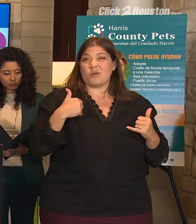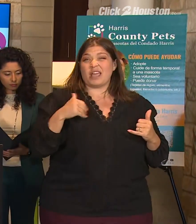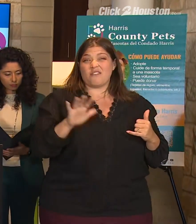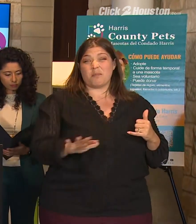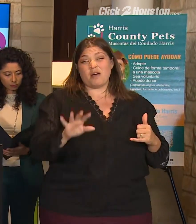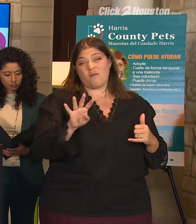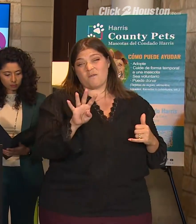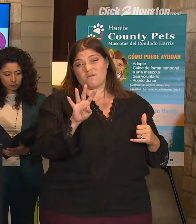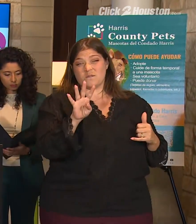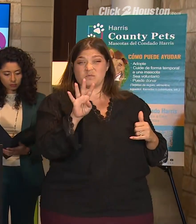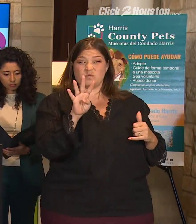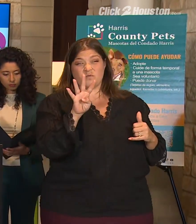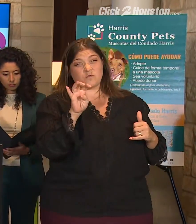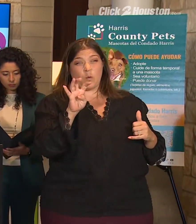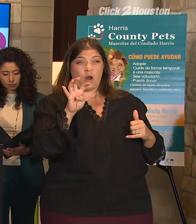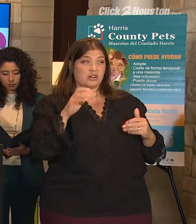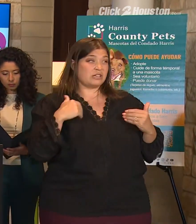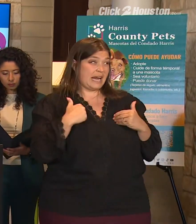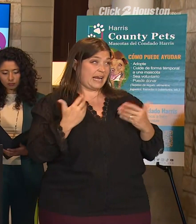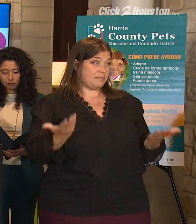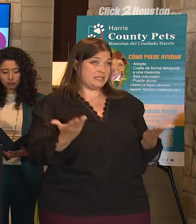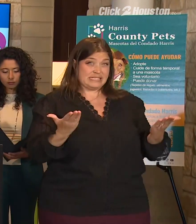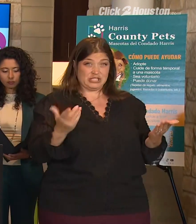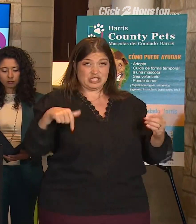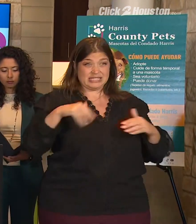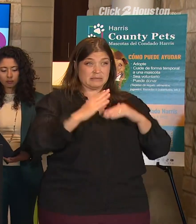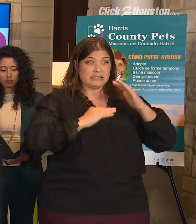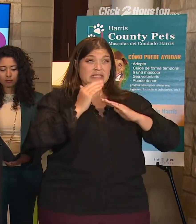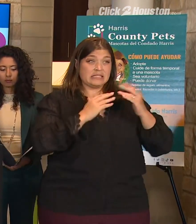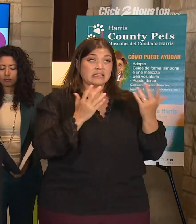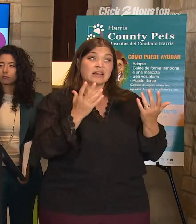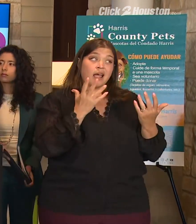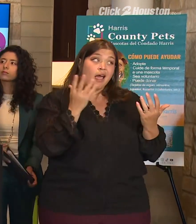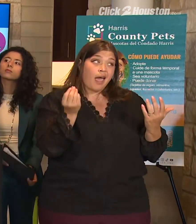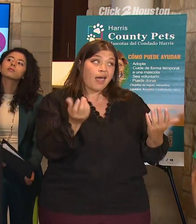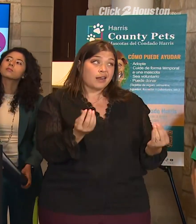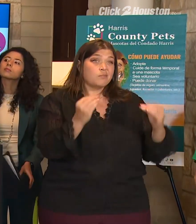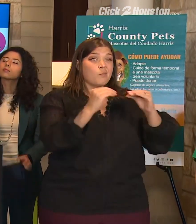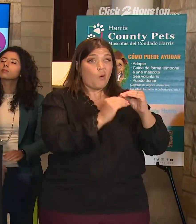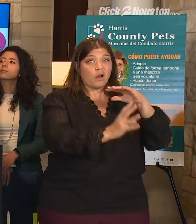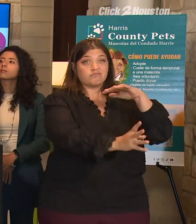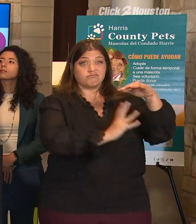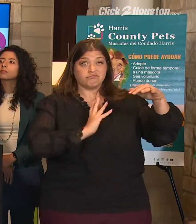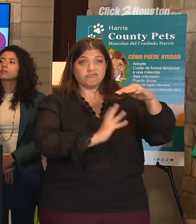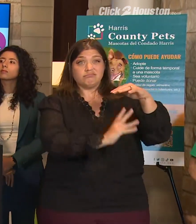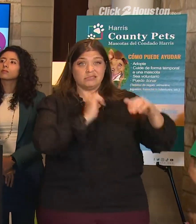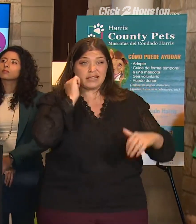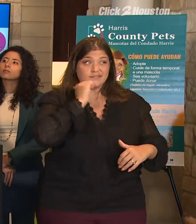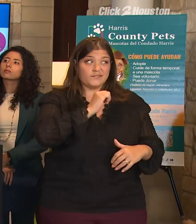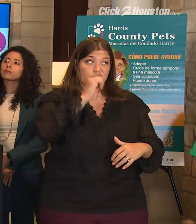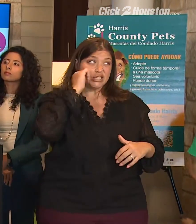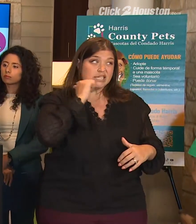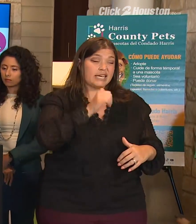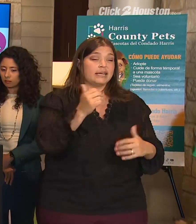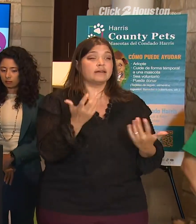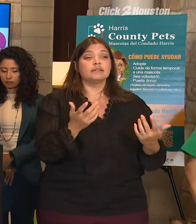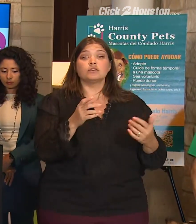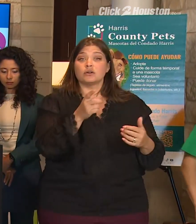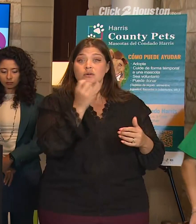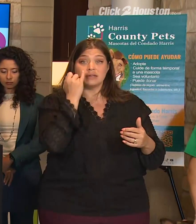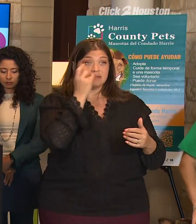400 animals in the facility. And as I said, we expect more every day. So anything that the community,